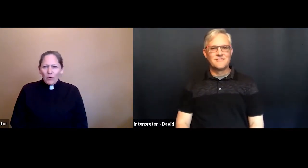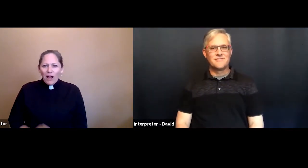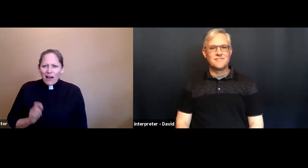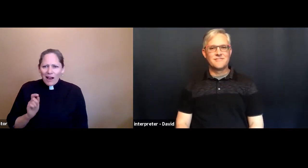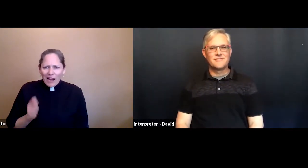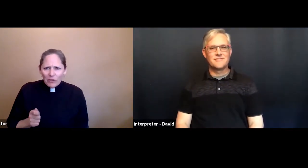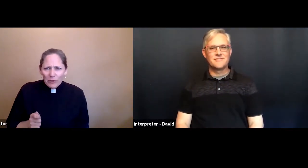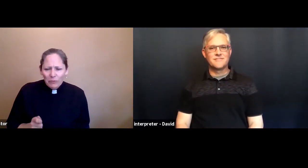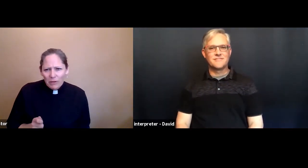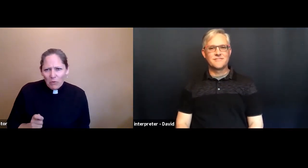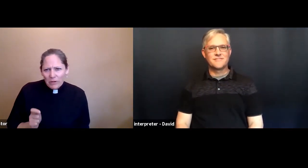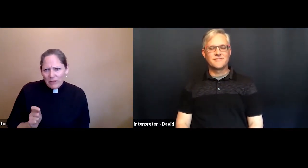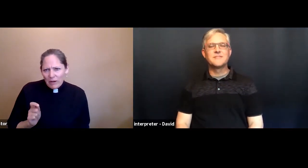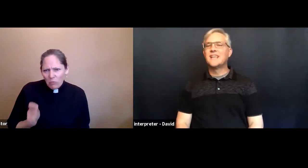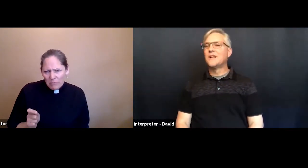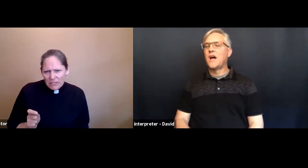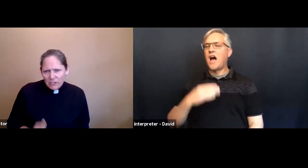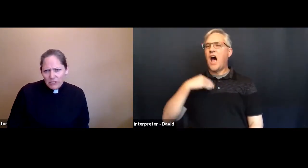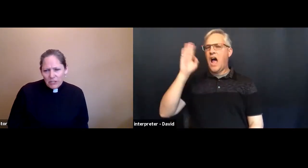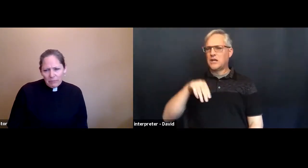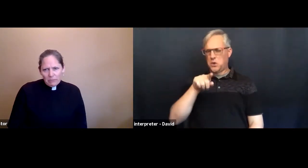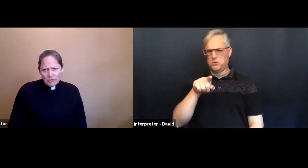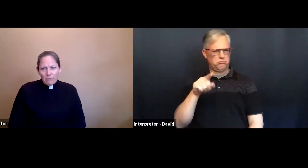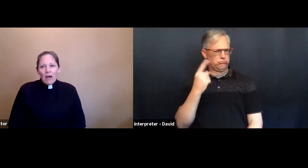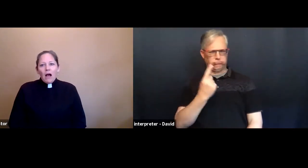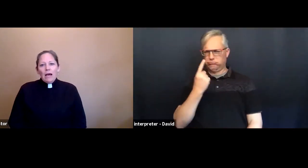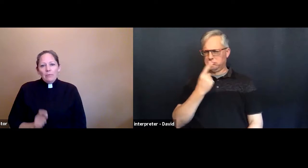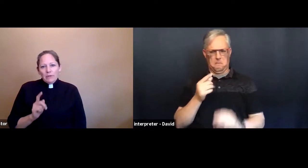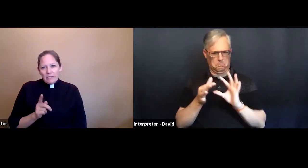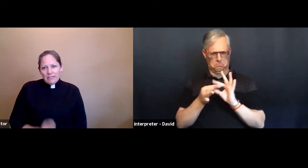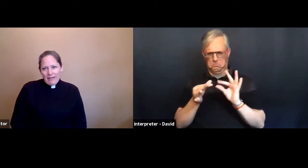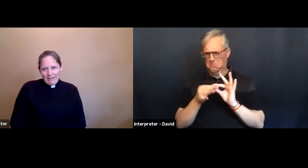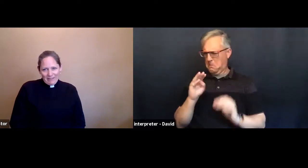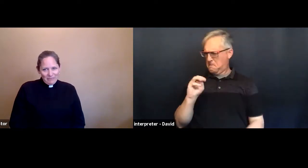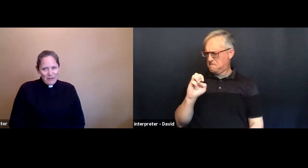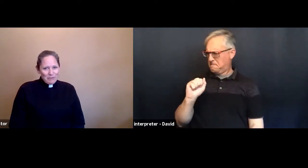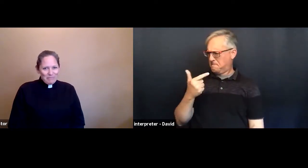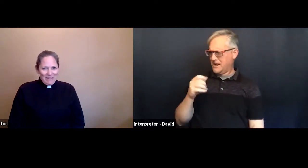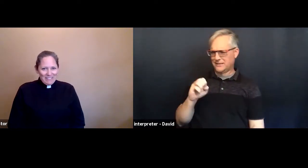So, I know you want more, like, what messages are talking about, Michelle? I will get to that in a couple of minutes.